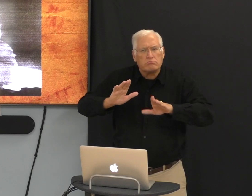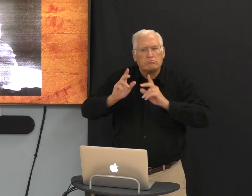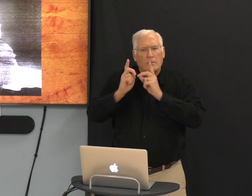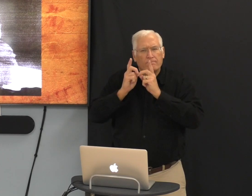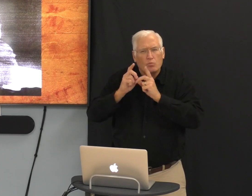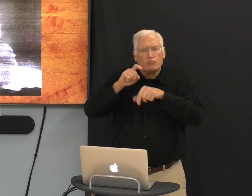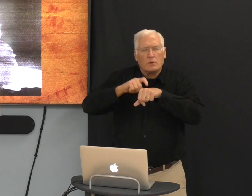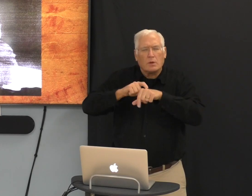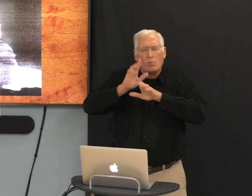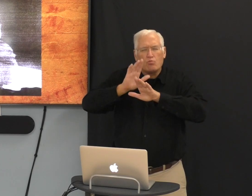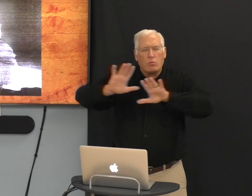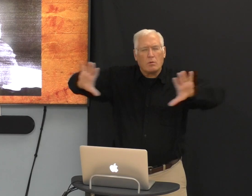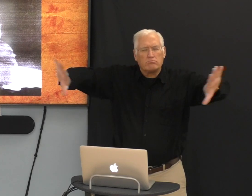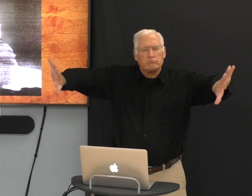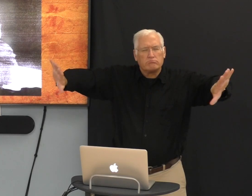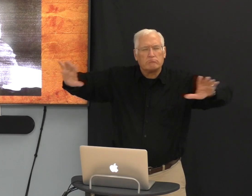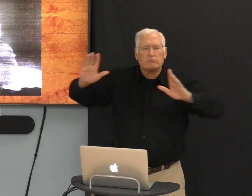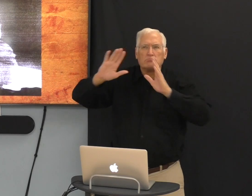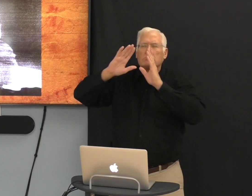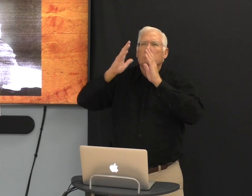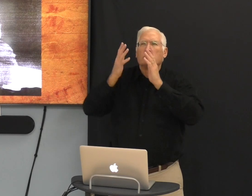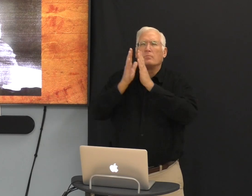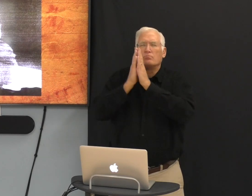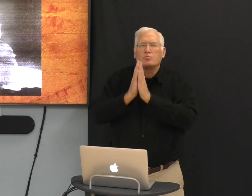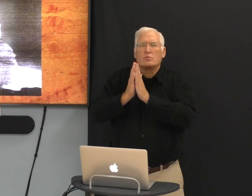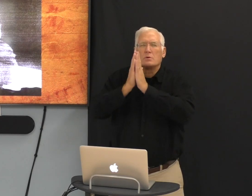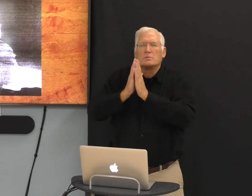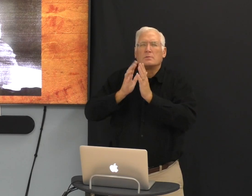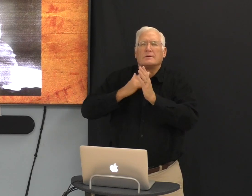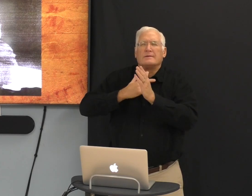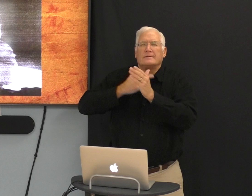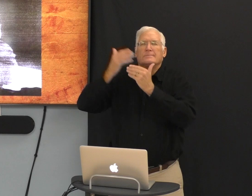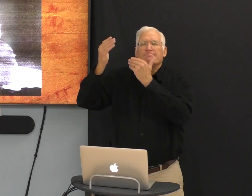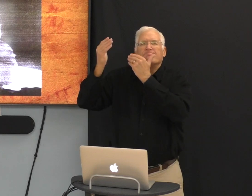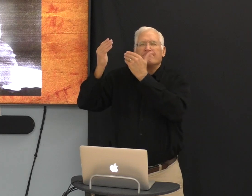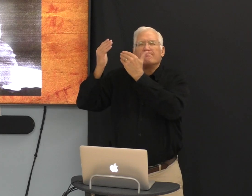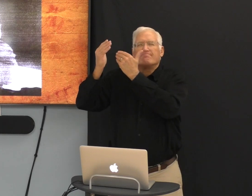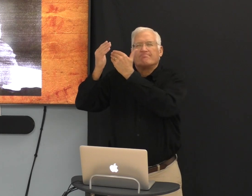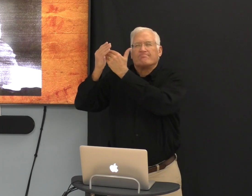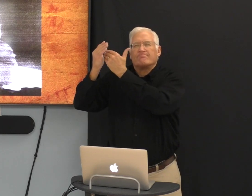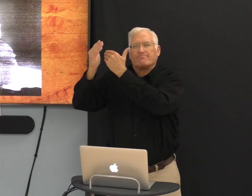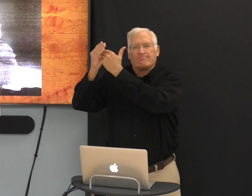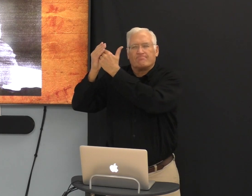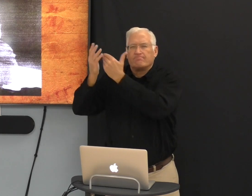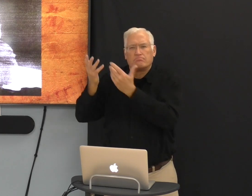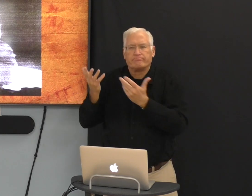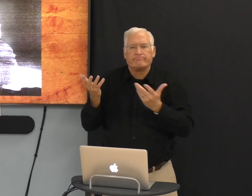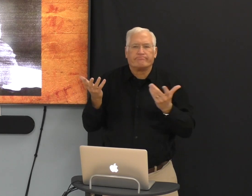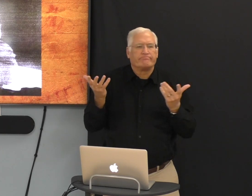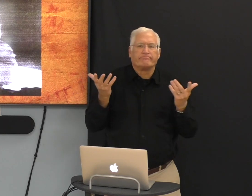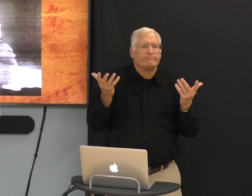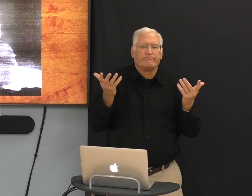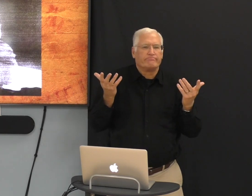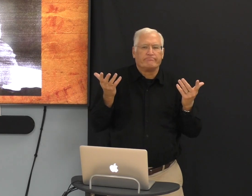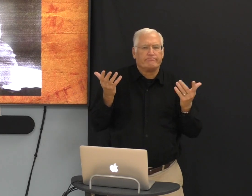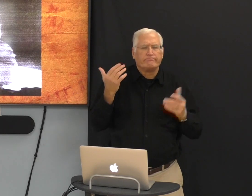We don't have quiet time. We're too busy. We don't have time to spend